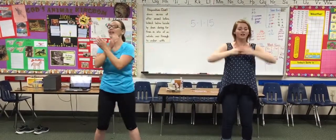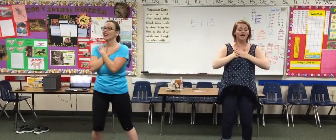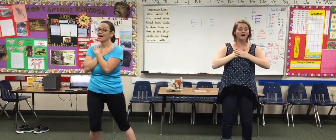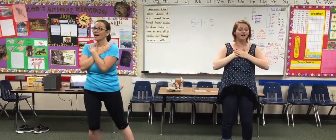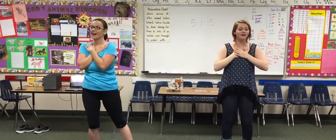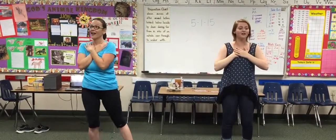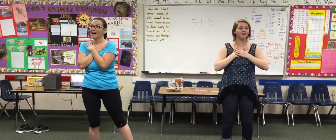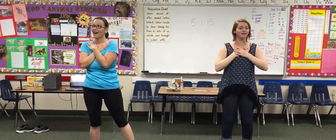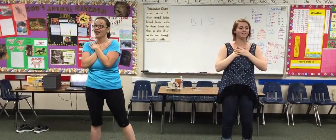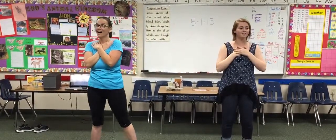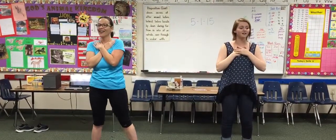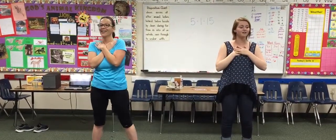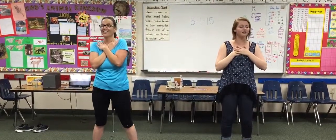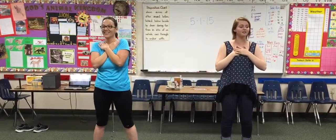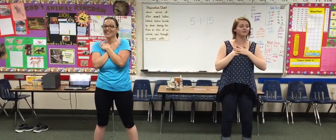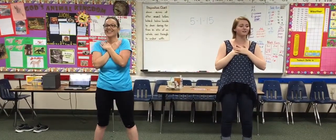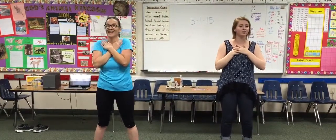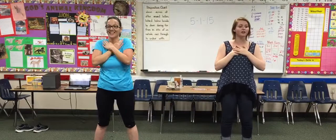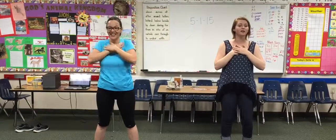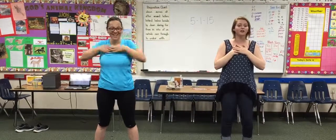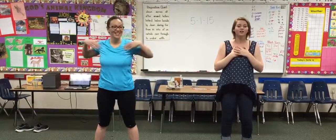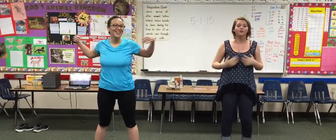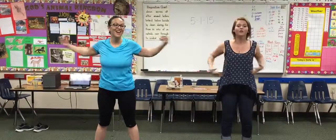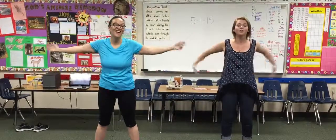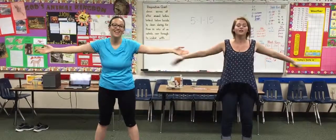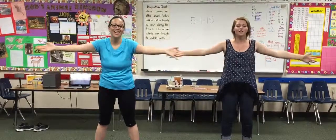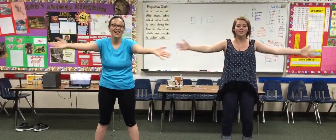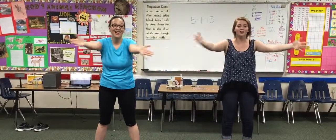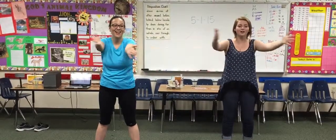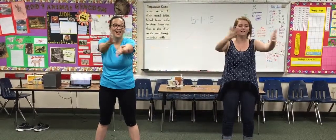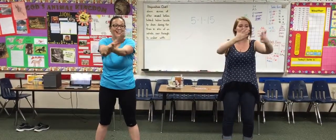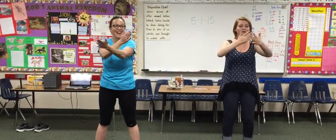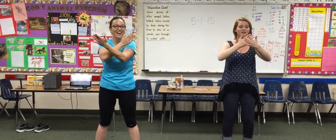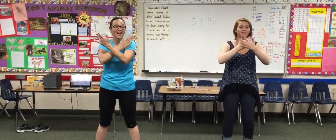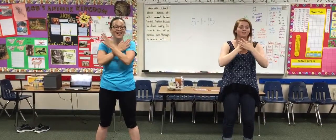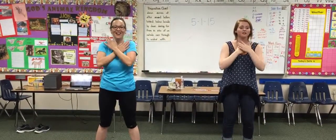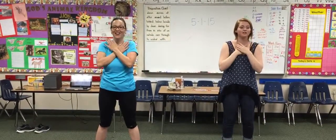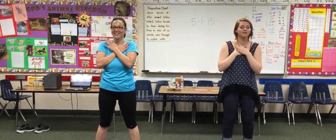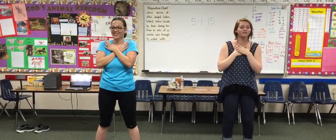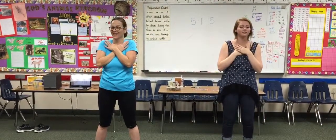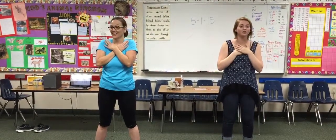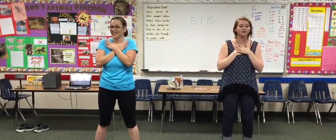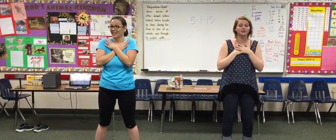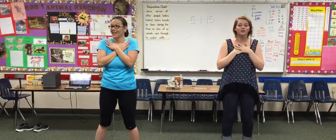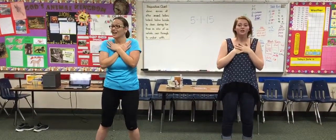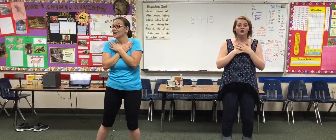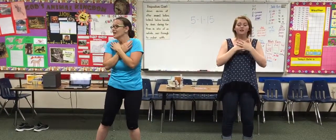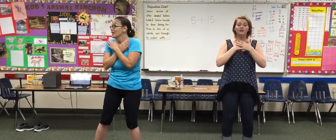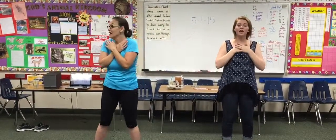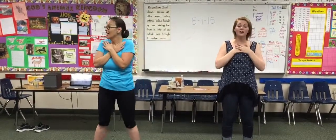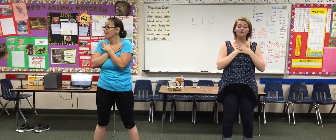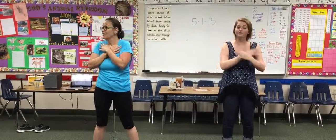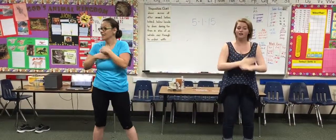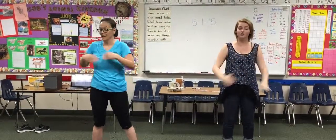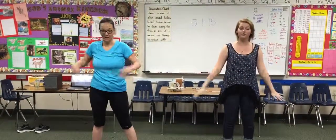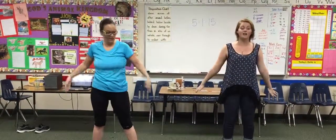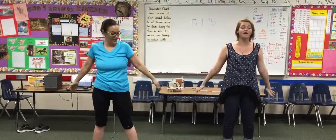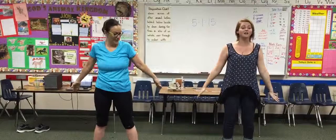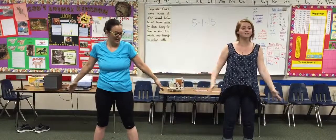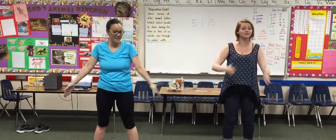oh, oh Oh, oh, oh Your love never fails